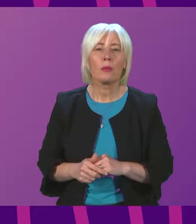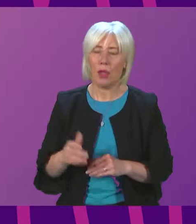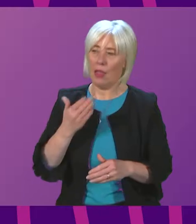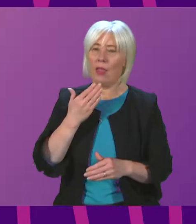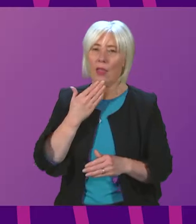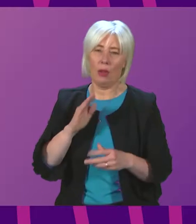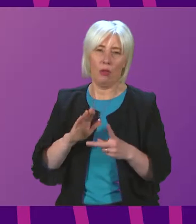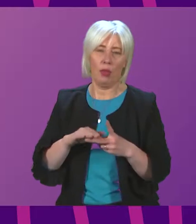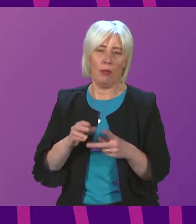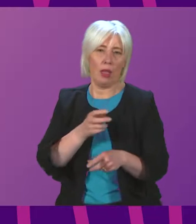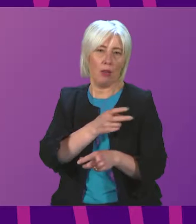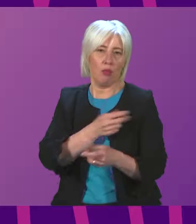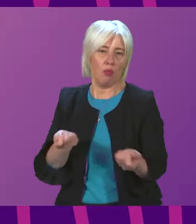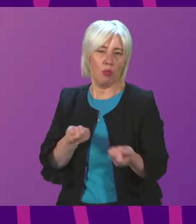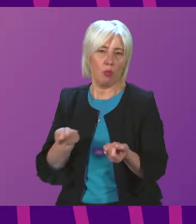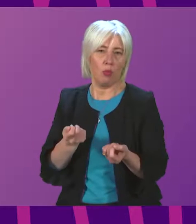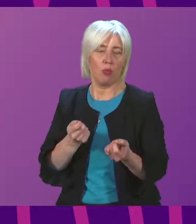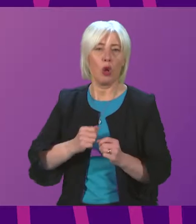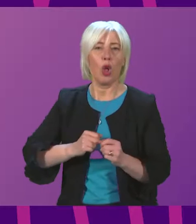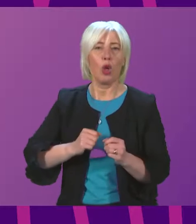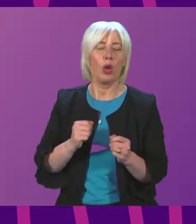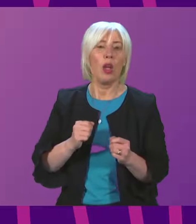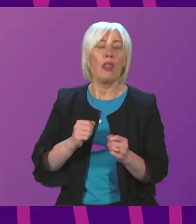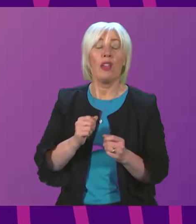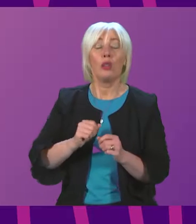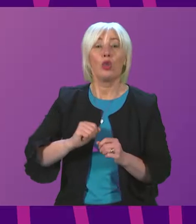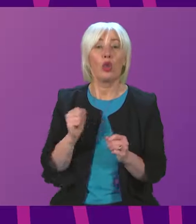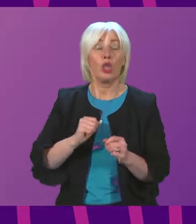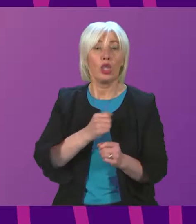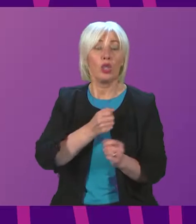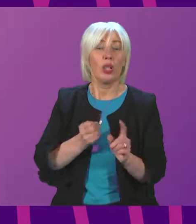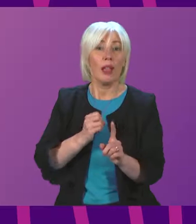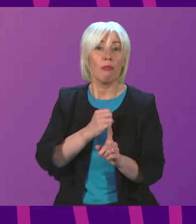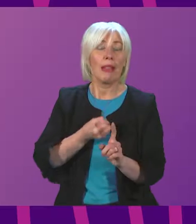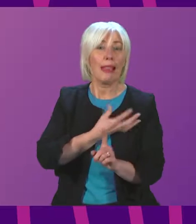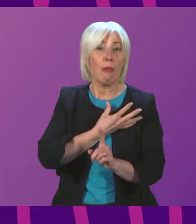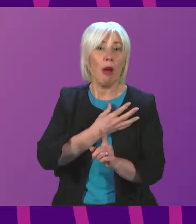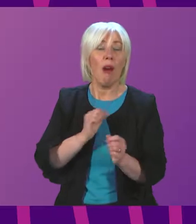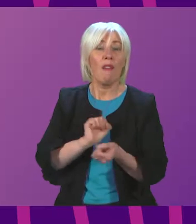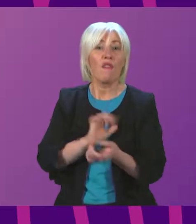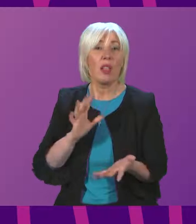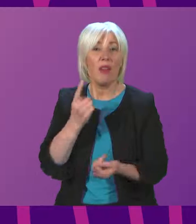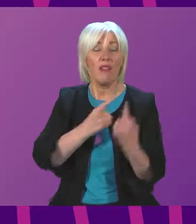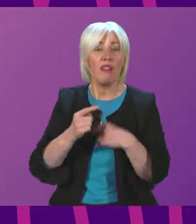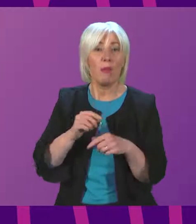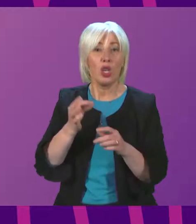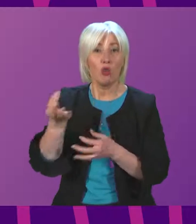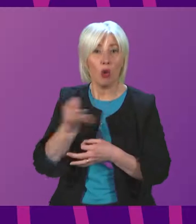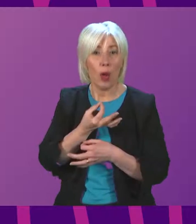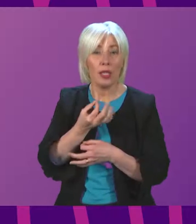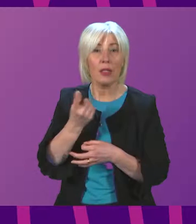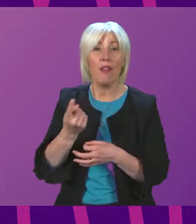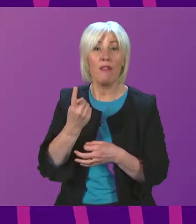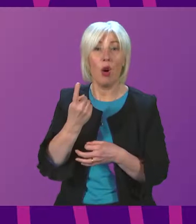The Scottish Labour Freedom of Information request revealed that half a million pound funding for care repairs